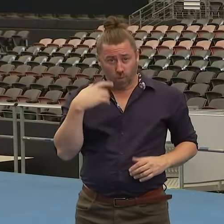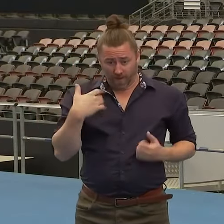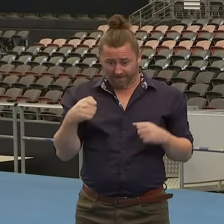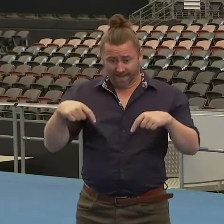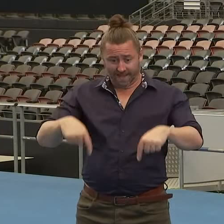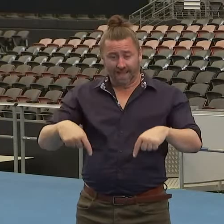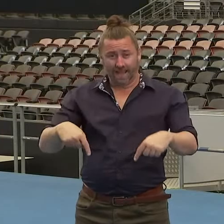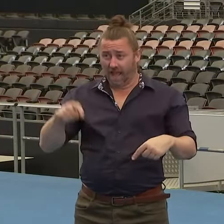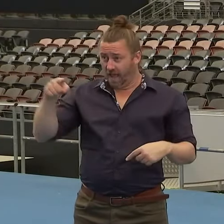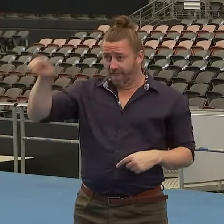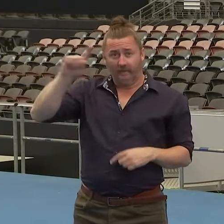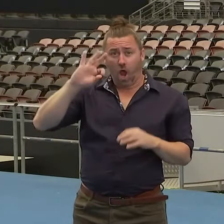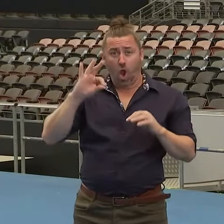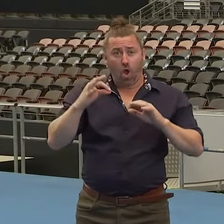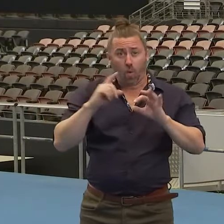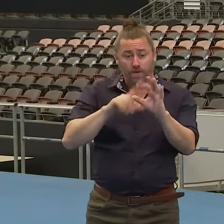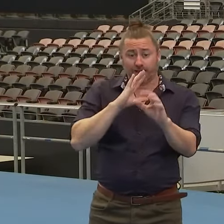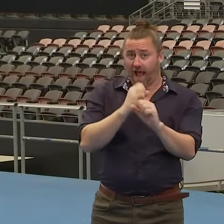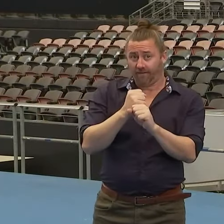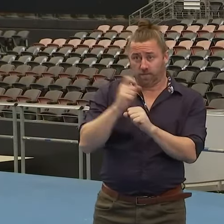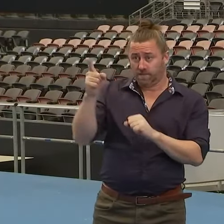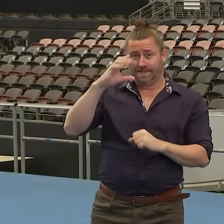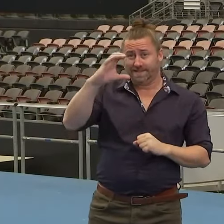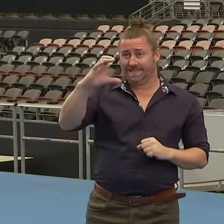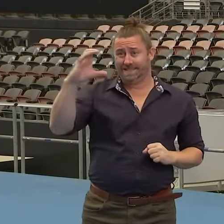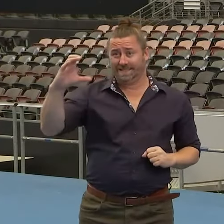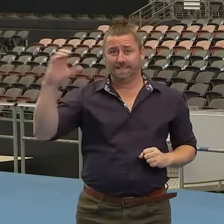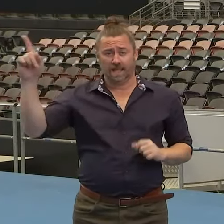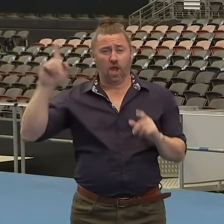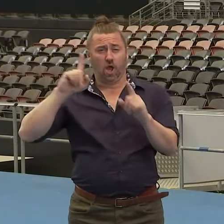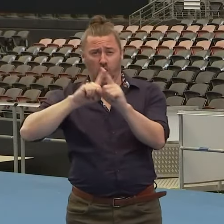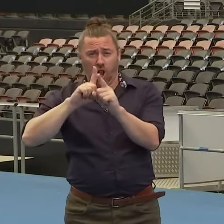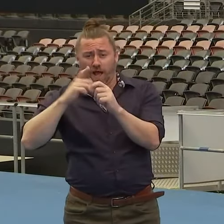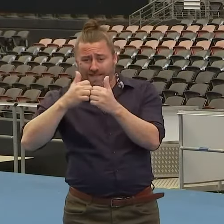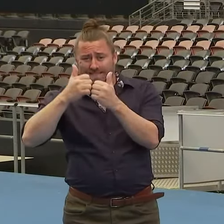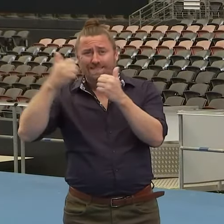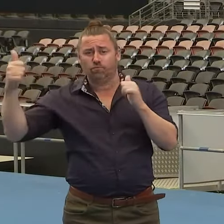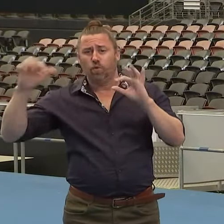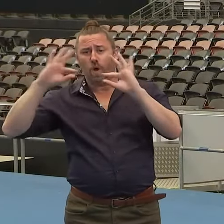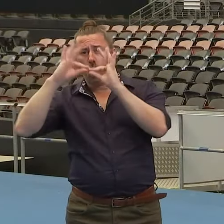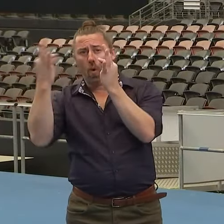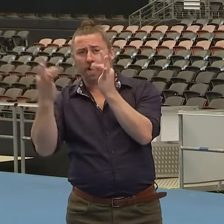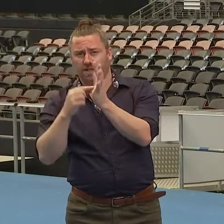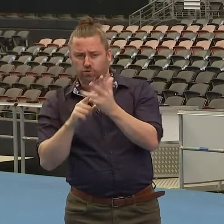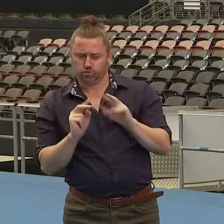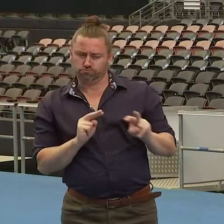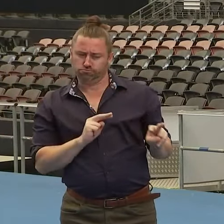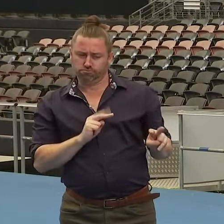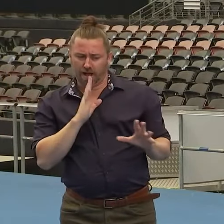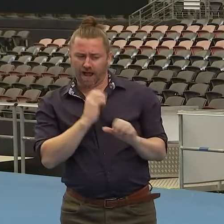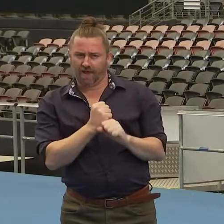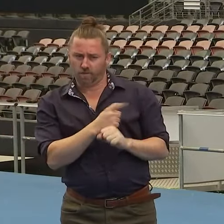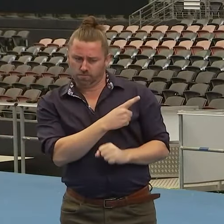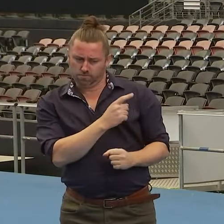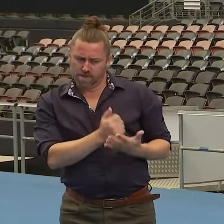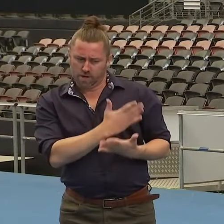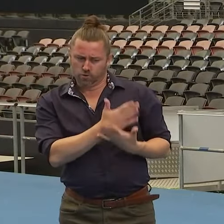has. Queensland has robust checks and balances on levels of government.